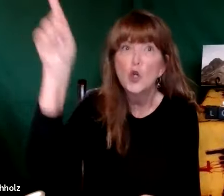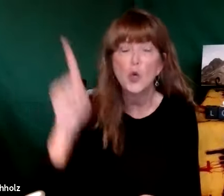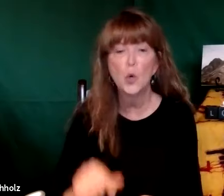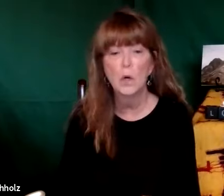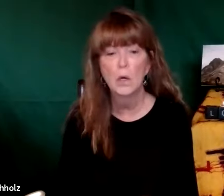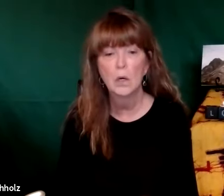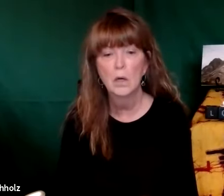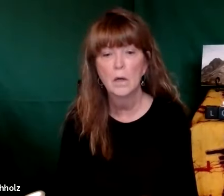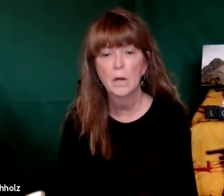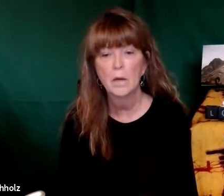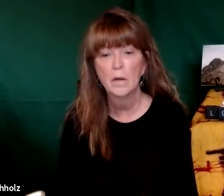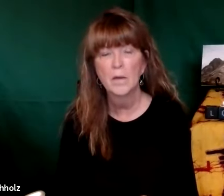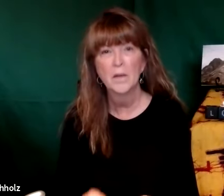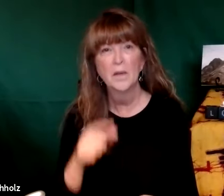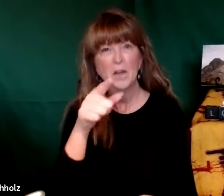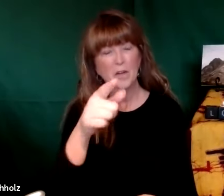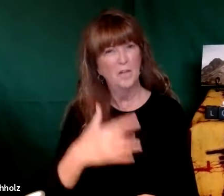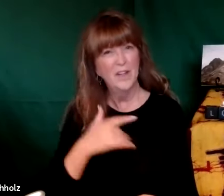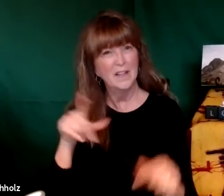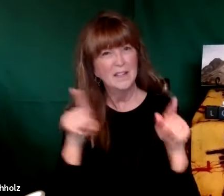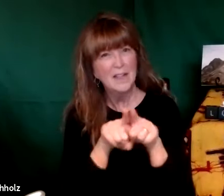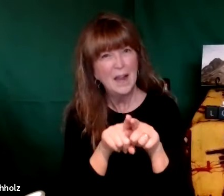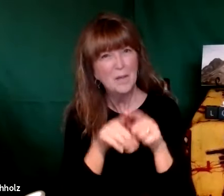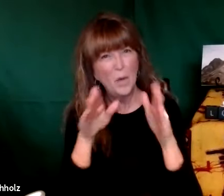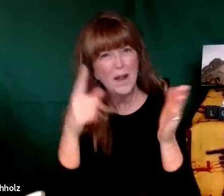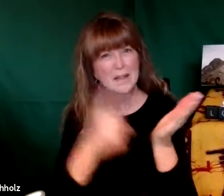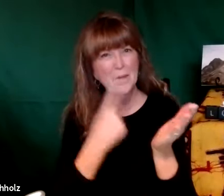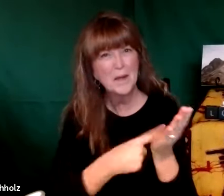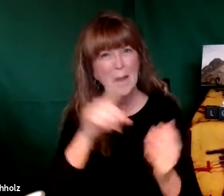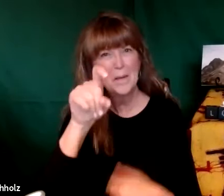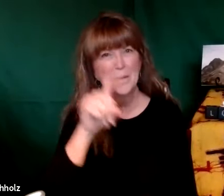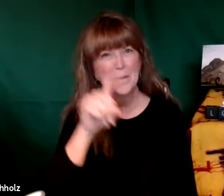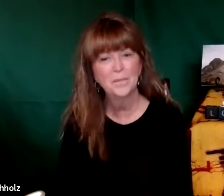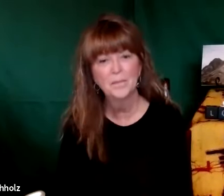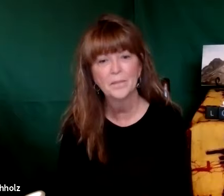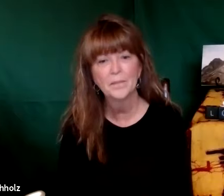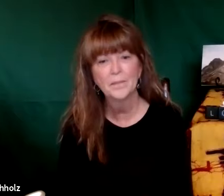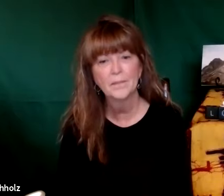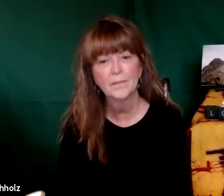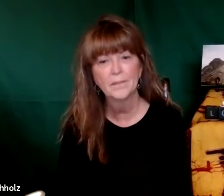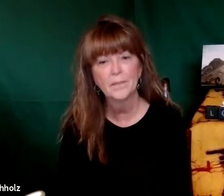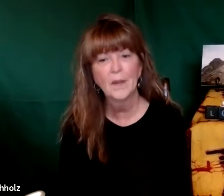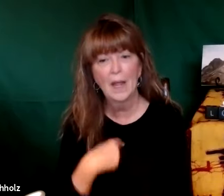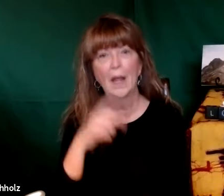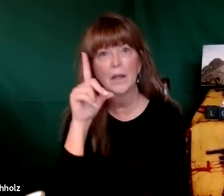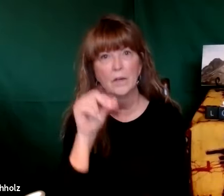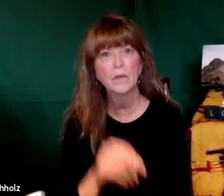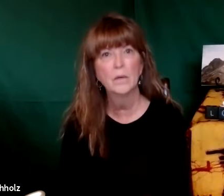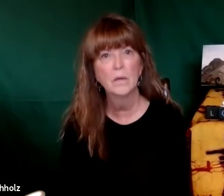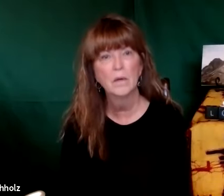in danger he was pleading with God asking him where are you do you feel that way sometimes